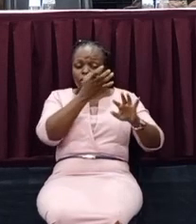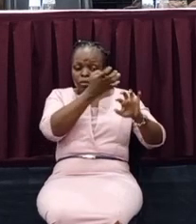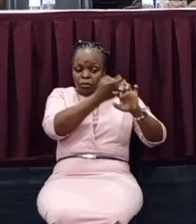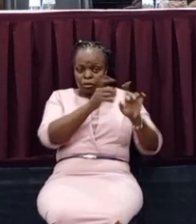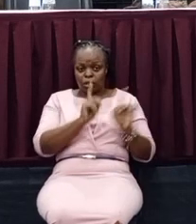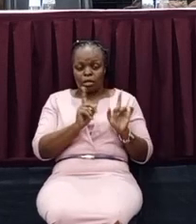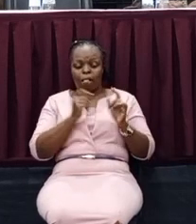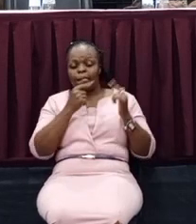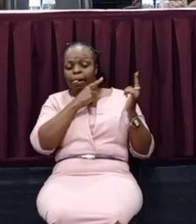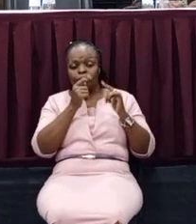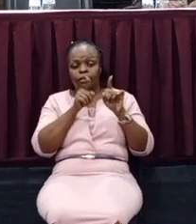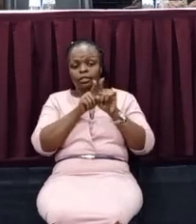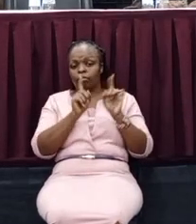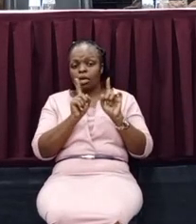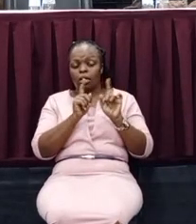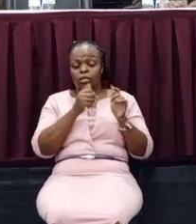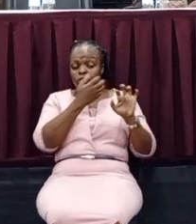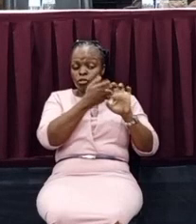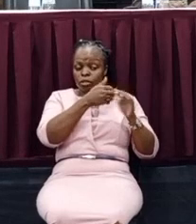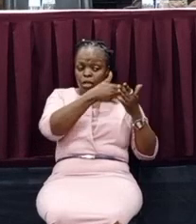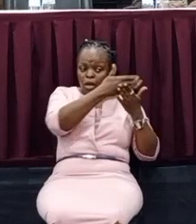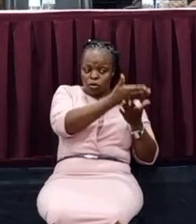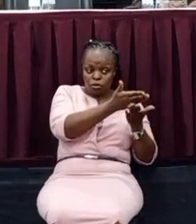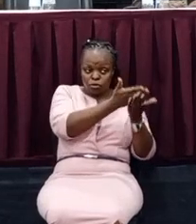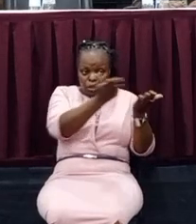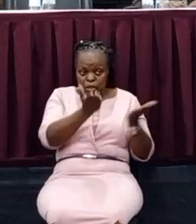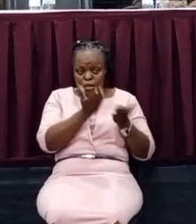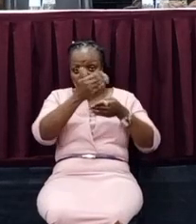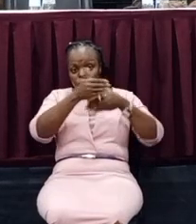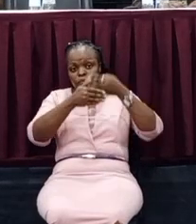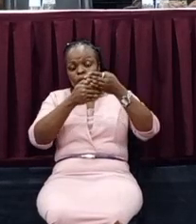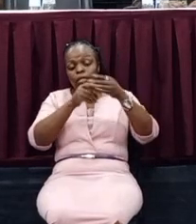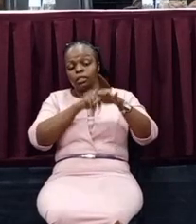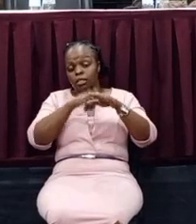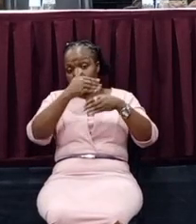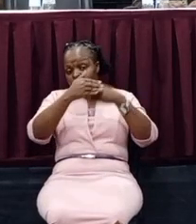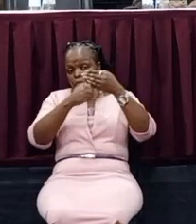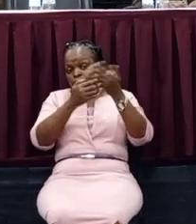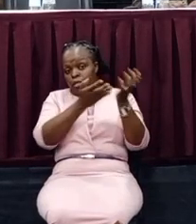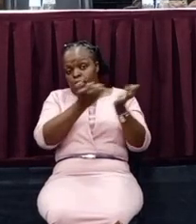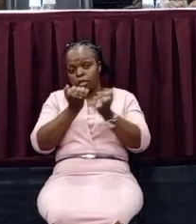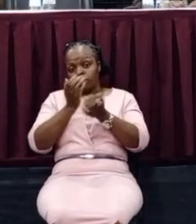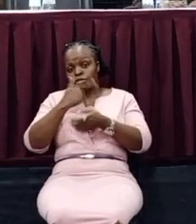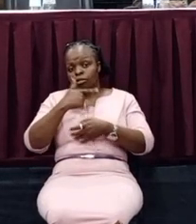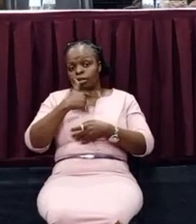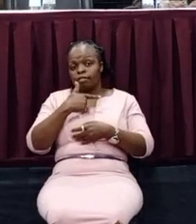We are to build. We in building, we require to have a focus